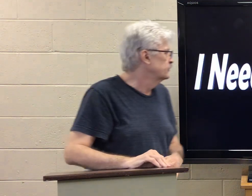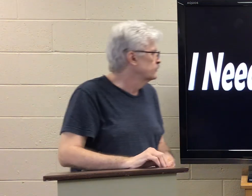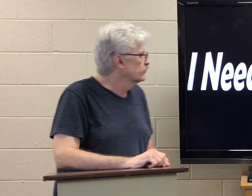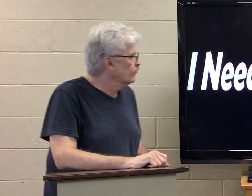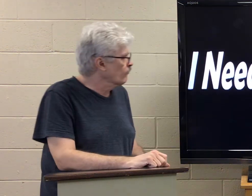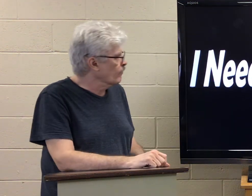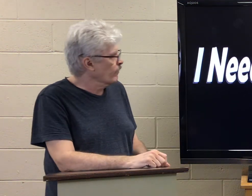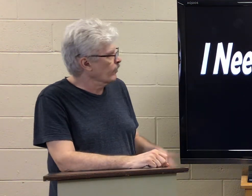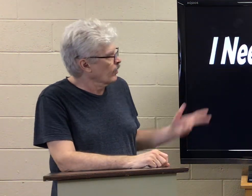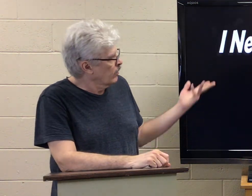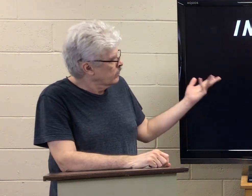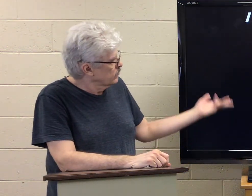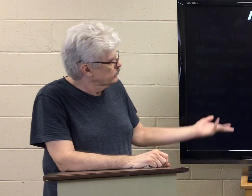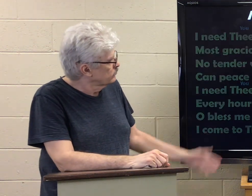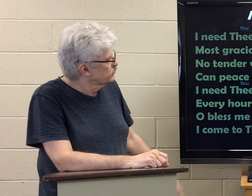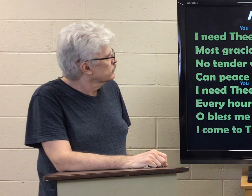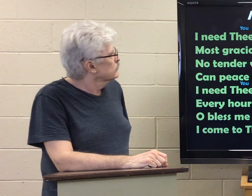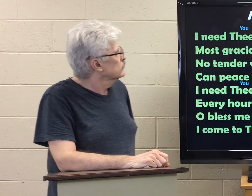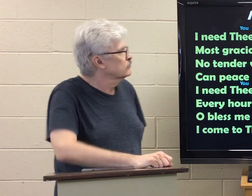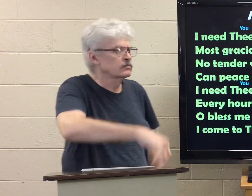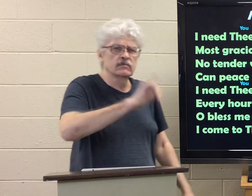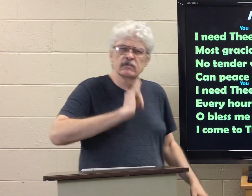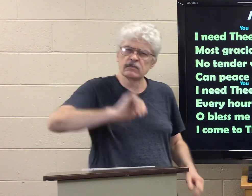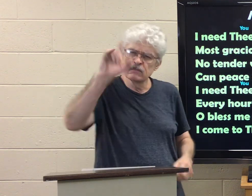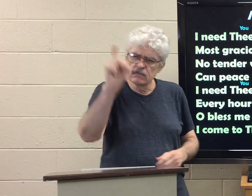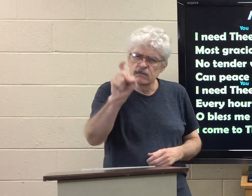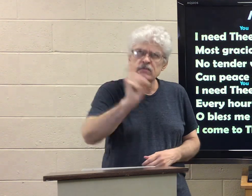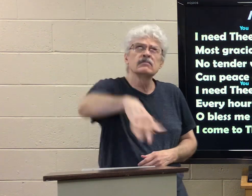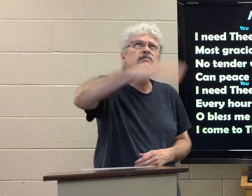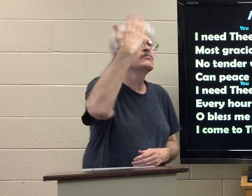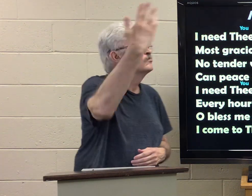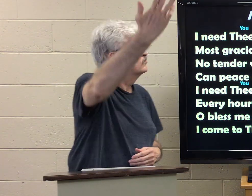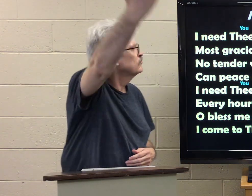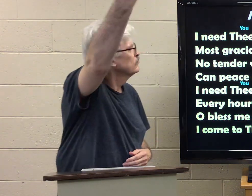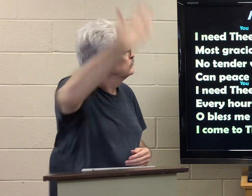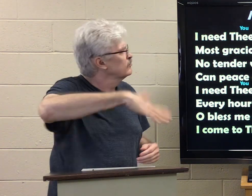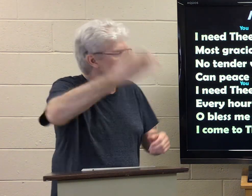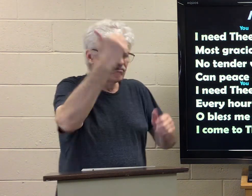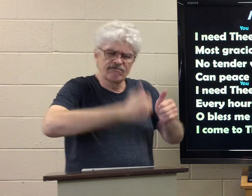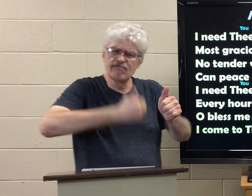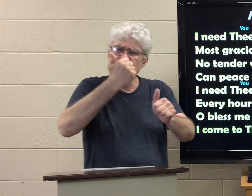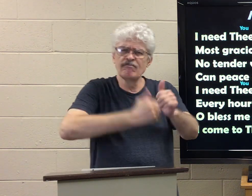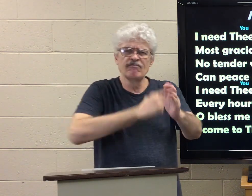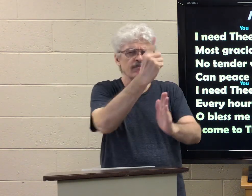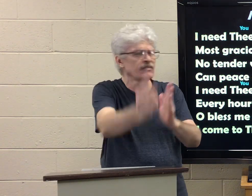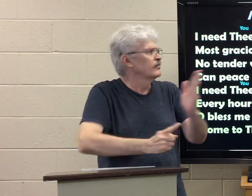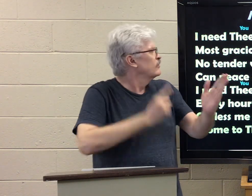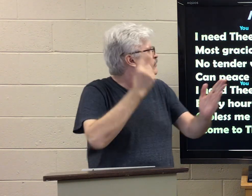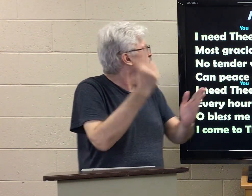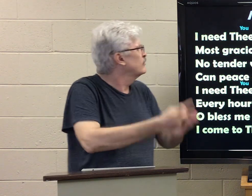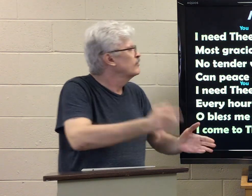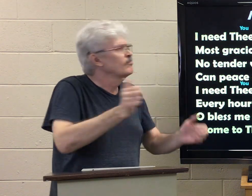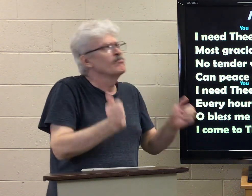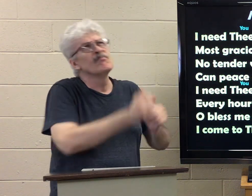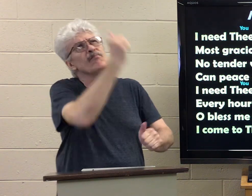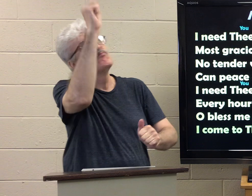Hello, this is our song. I need thee every hour, most